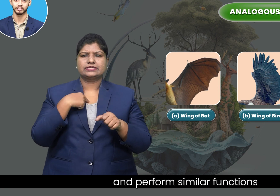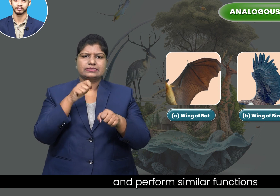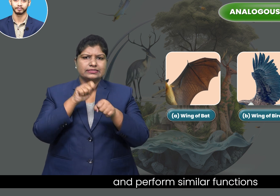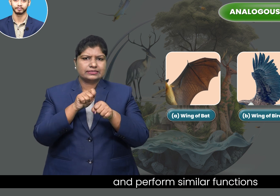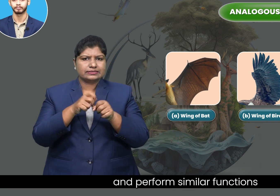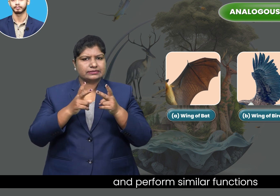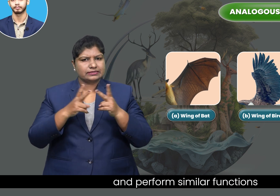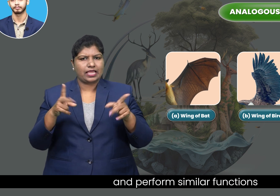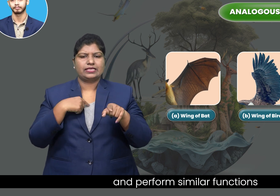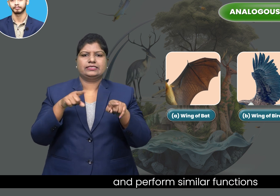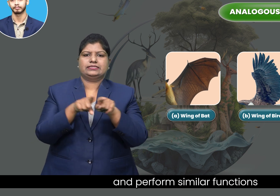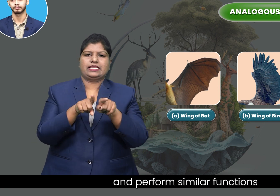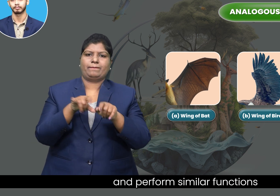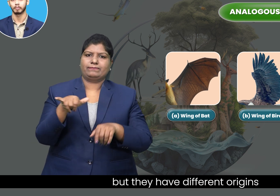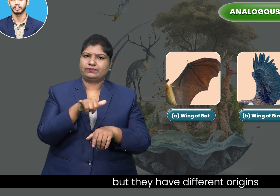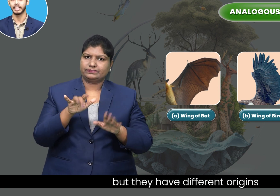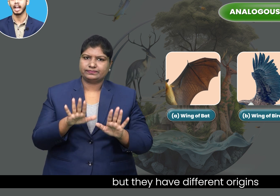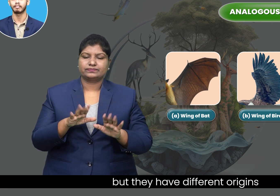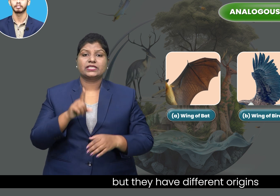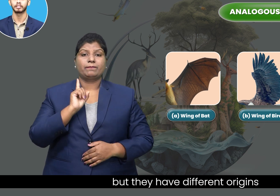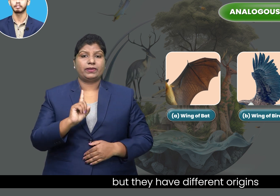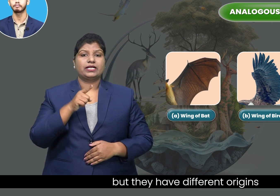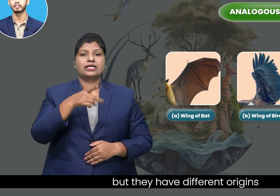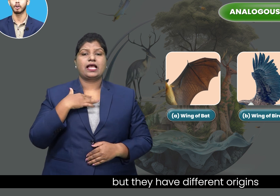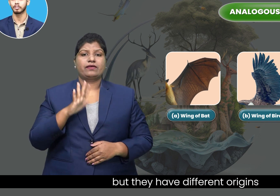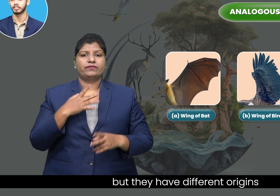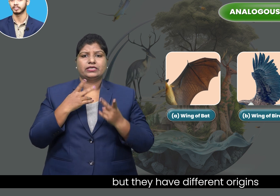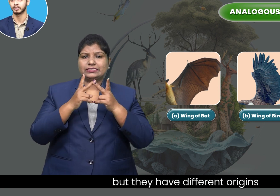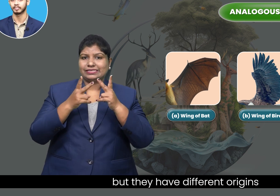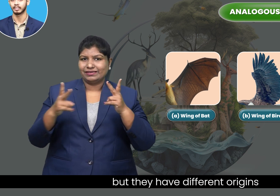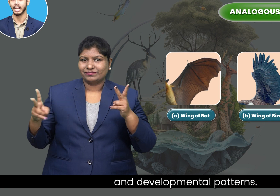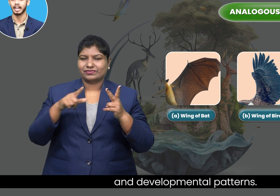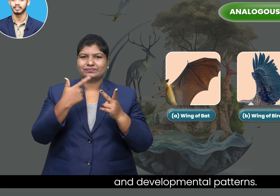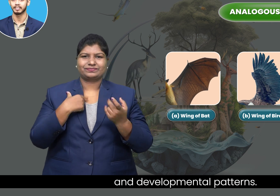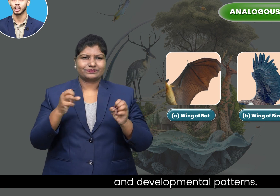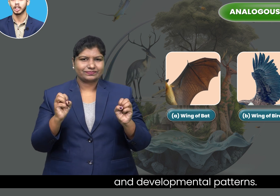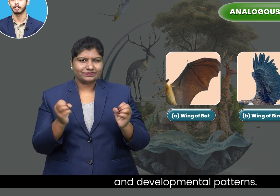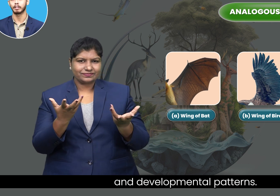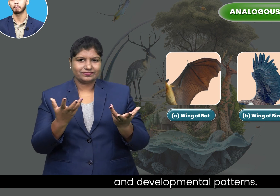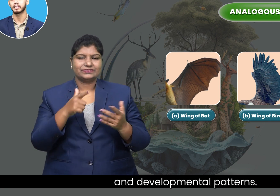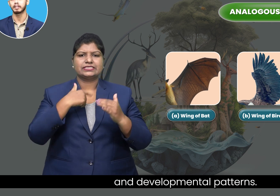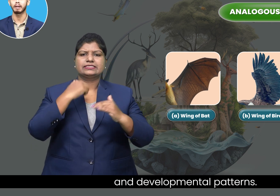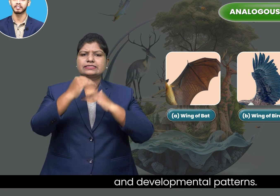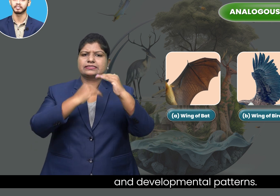but they have different origins and developmental patterns.